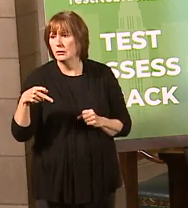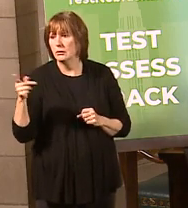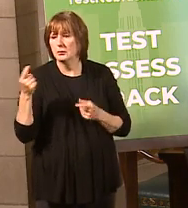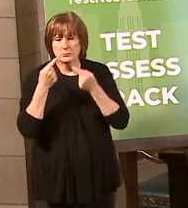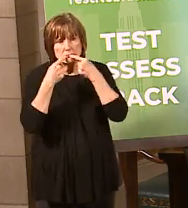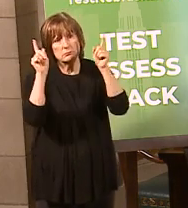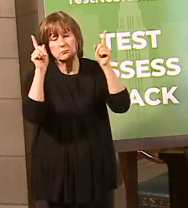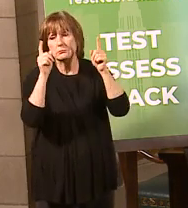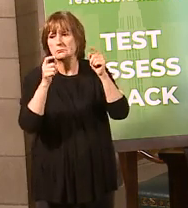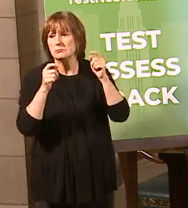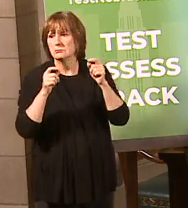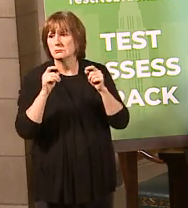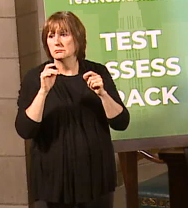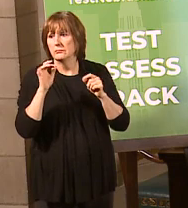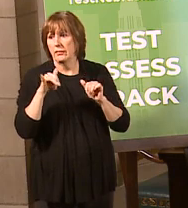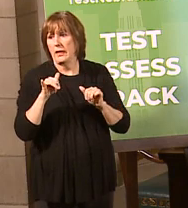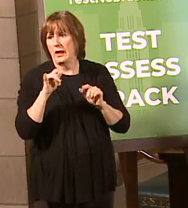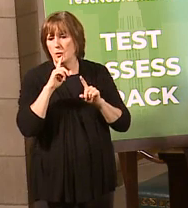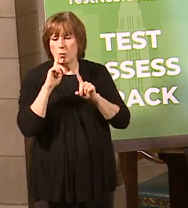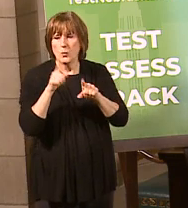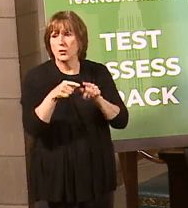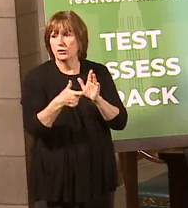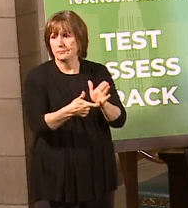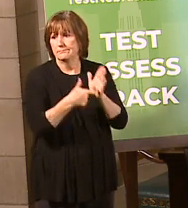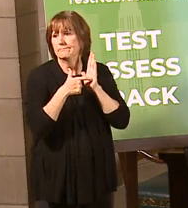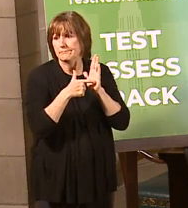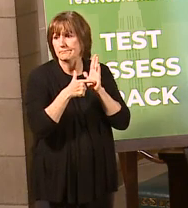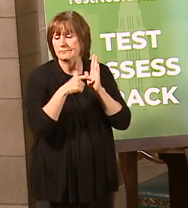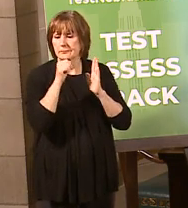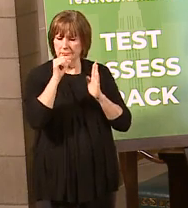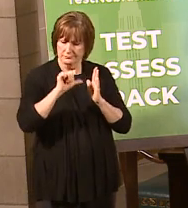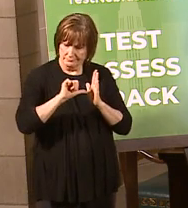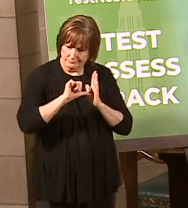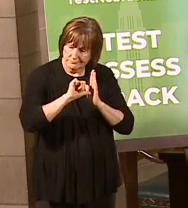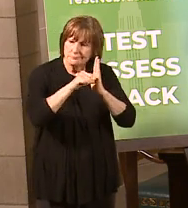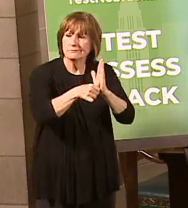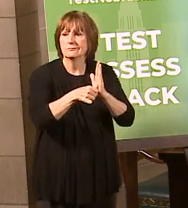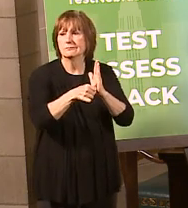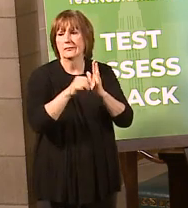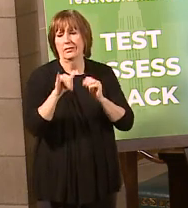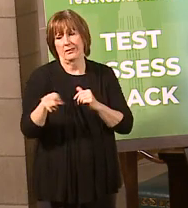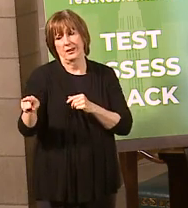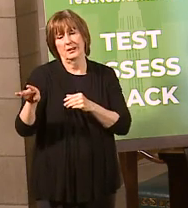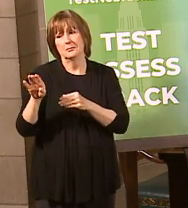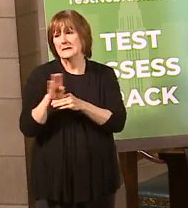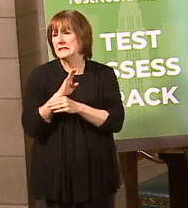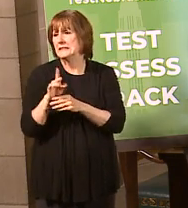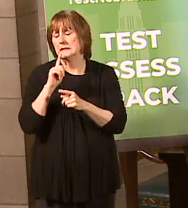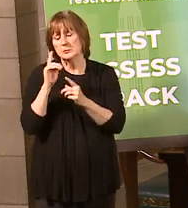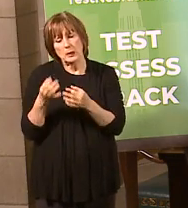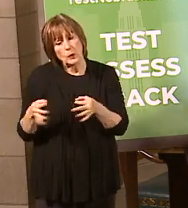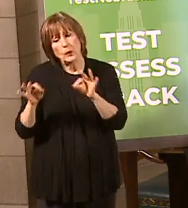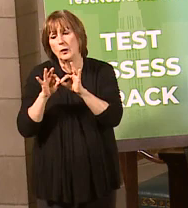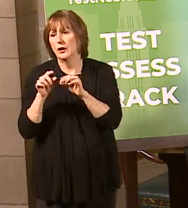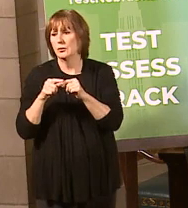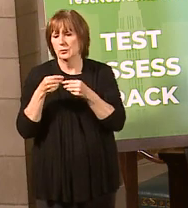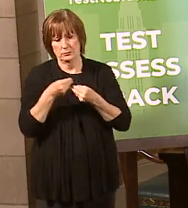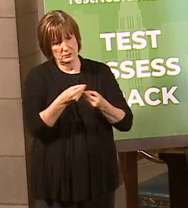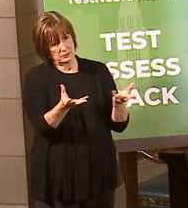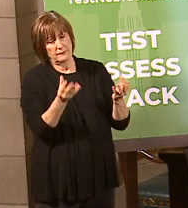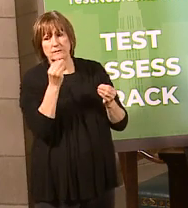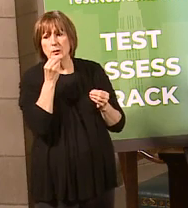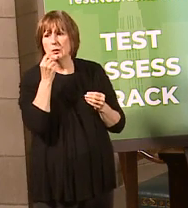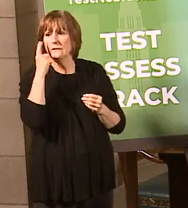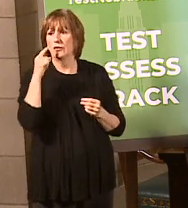executive order, really reinforcing how important this industry is to be able to supply our food in the country and our state.